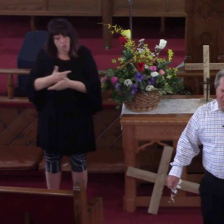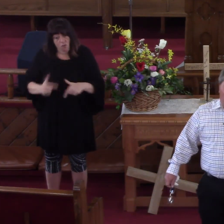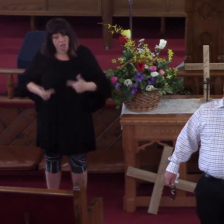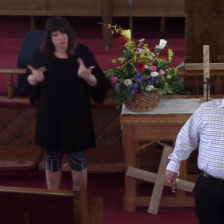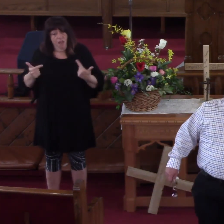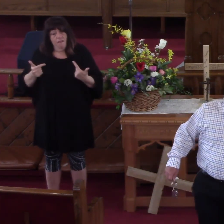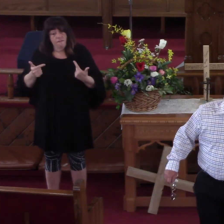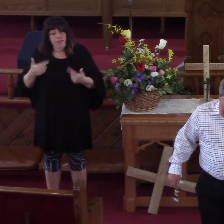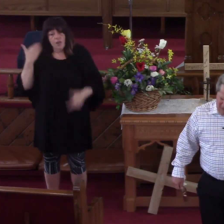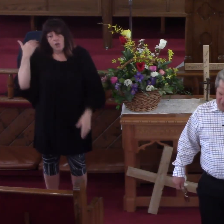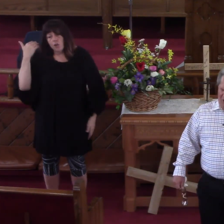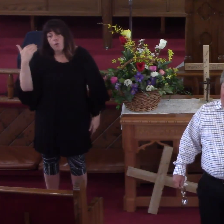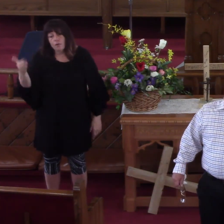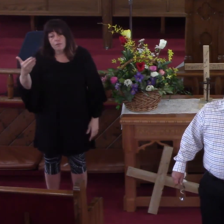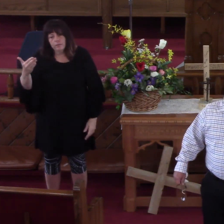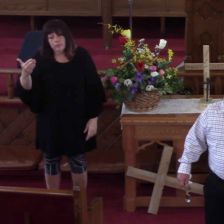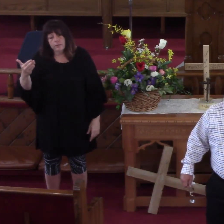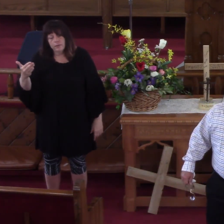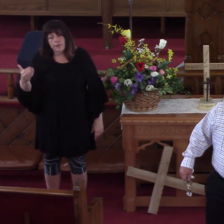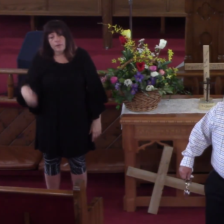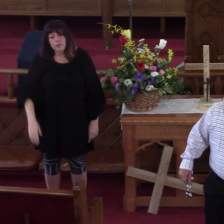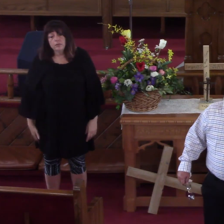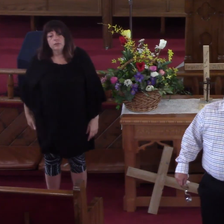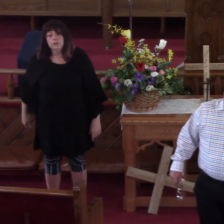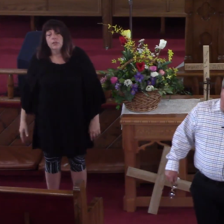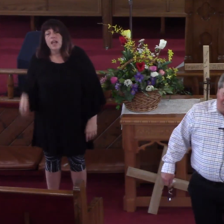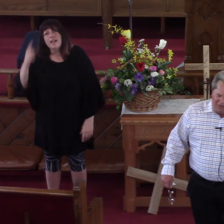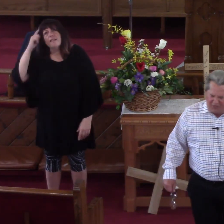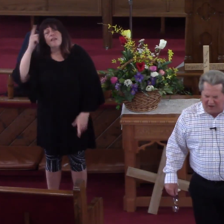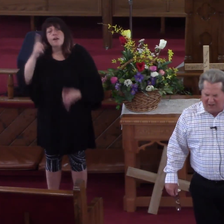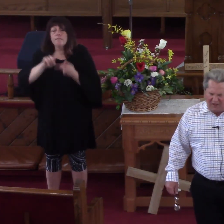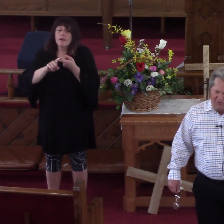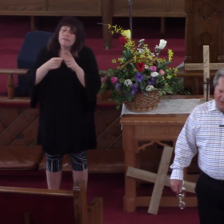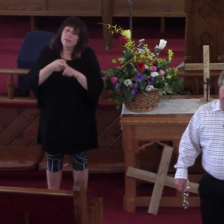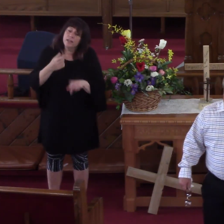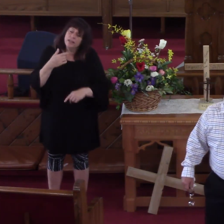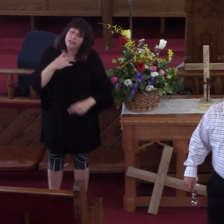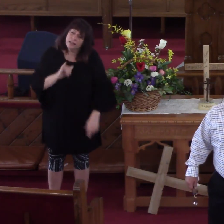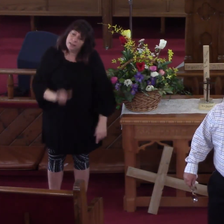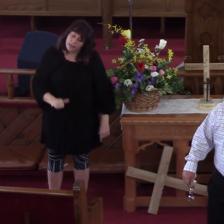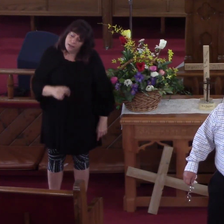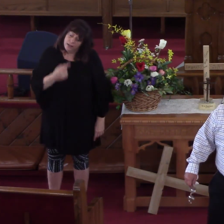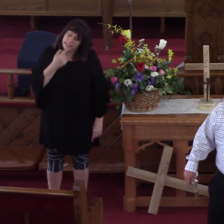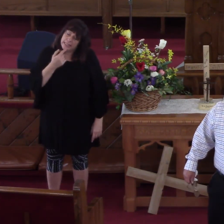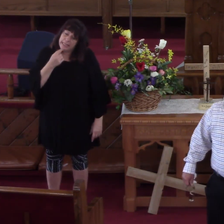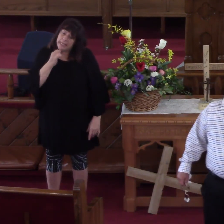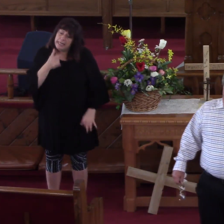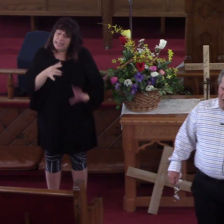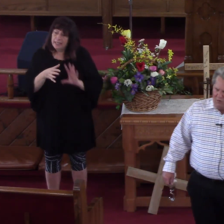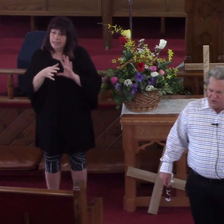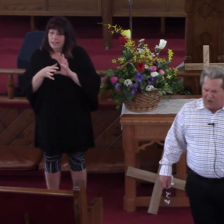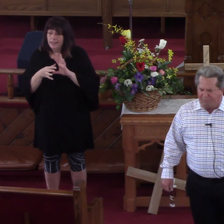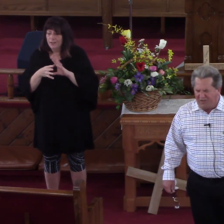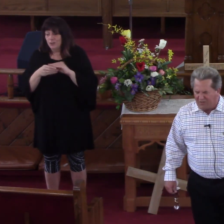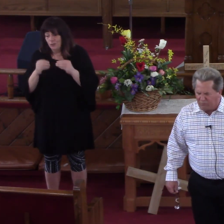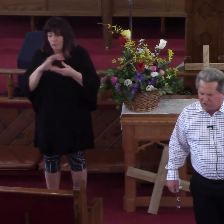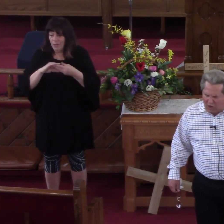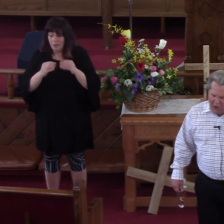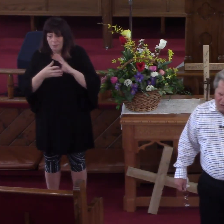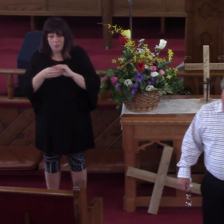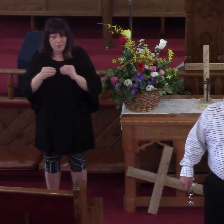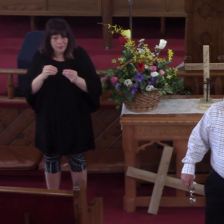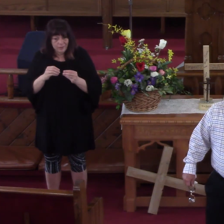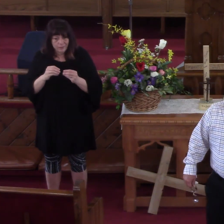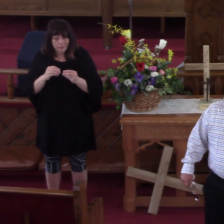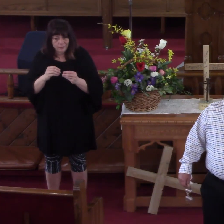Go on your way. I thought, my friend, I said that in these parables that there was something that